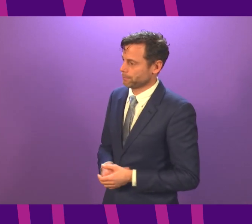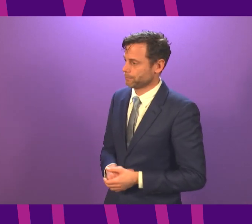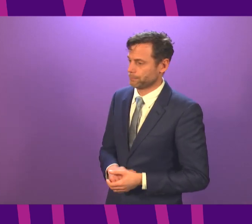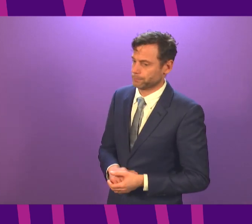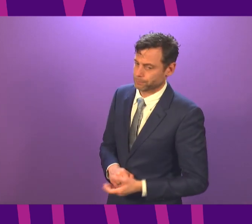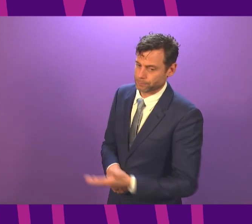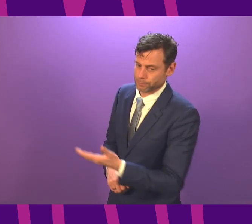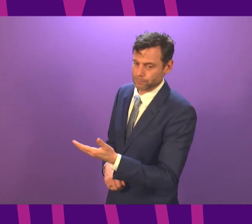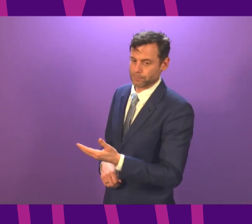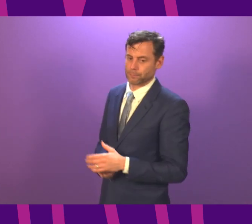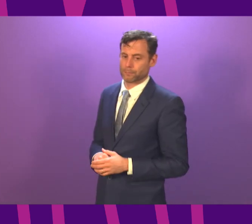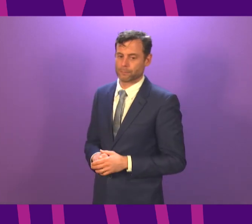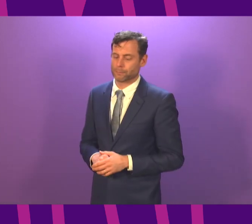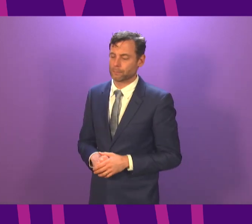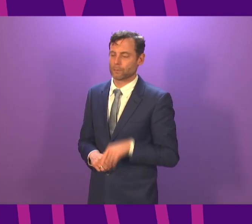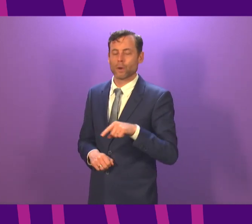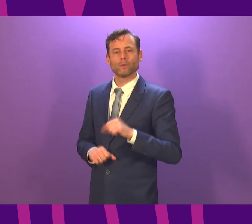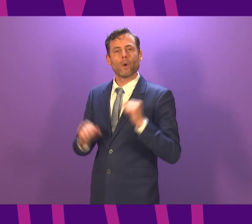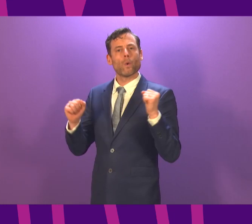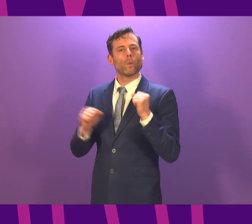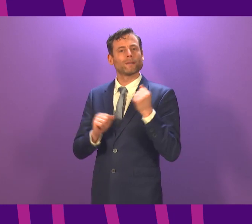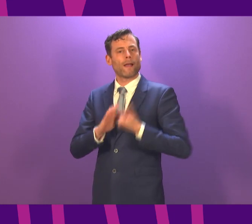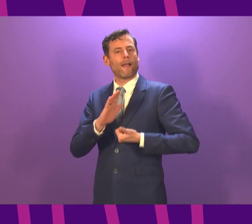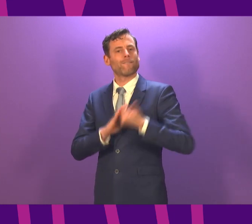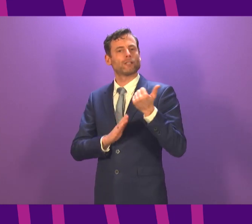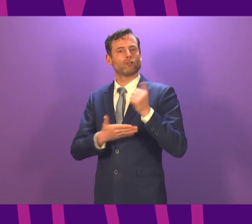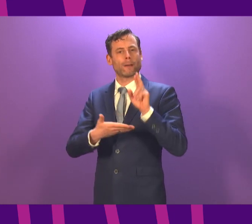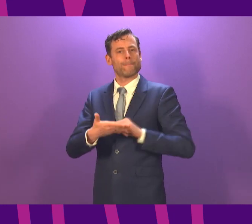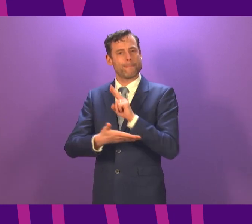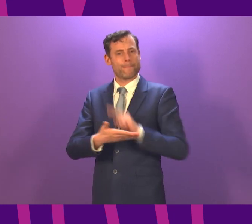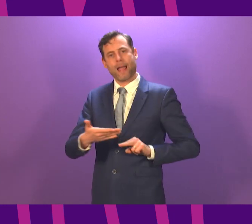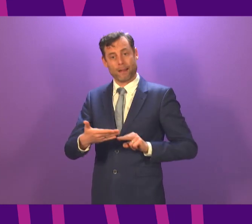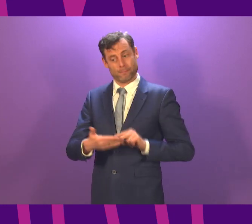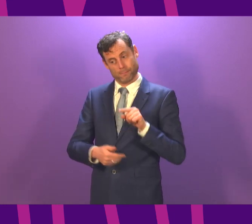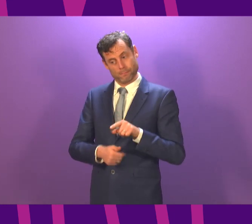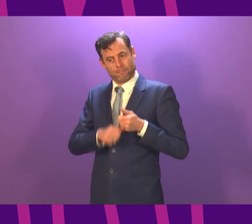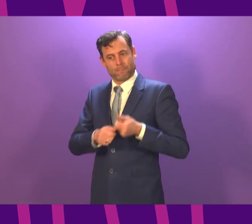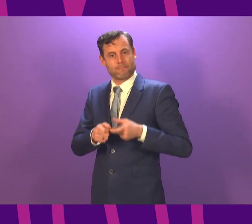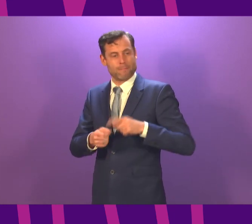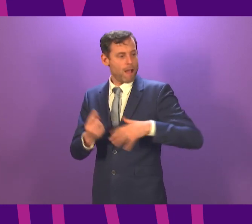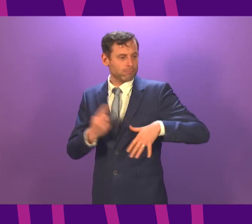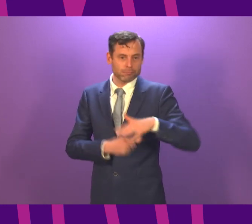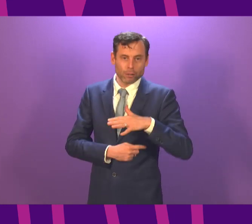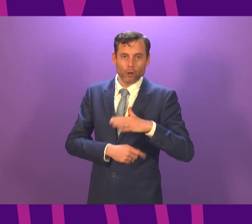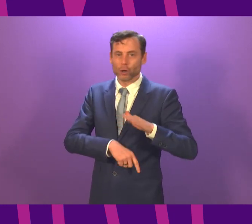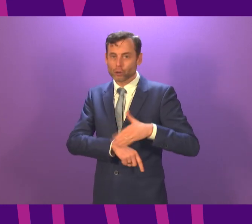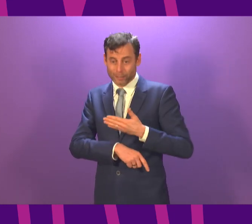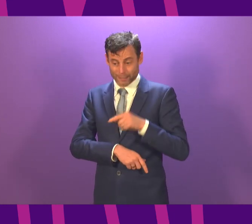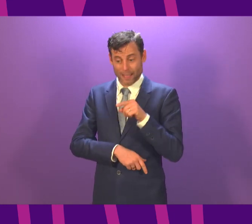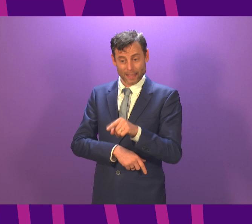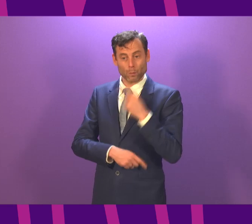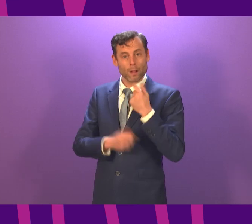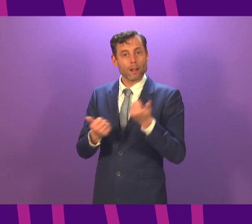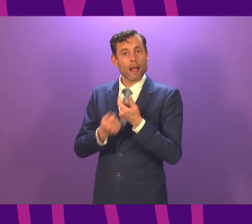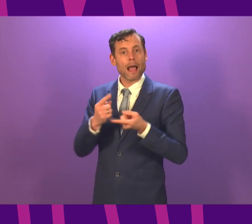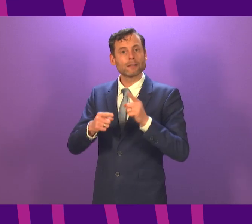Thank you. The winter eviction ban pushed for by Living Rent, the Greens and many others will expire on the 22nd of January.